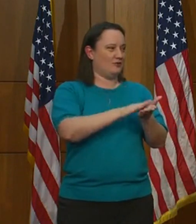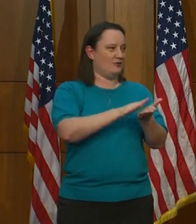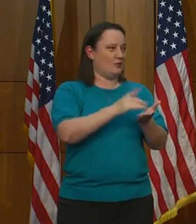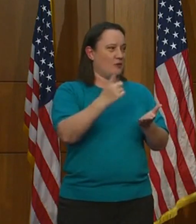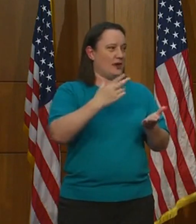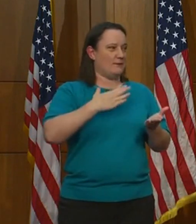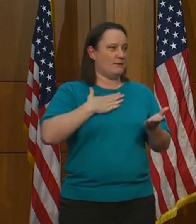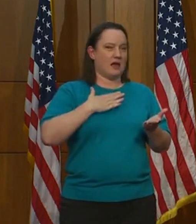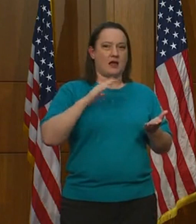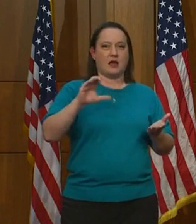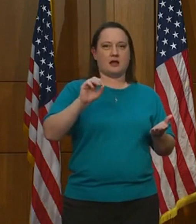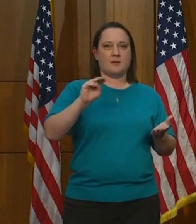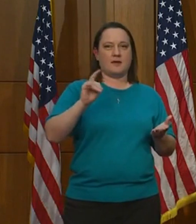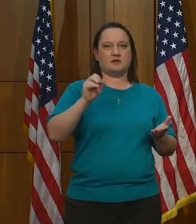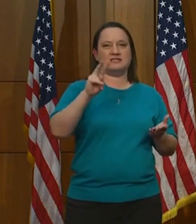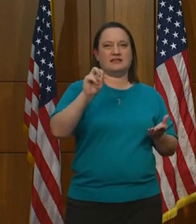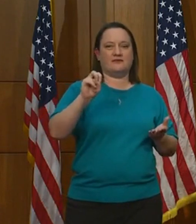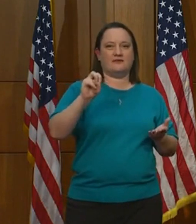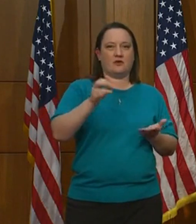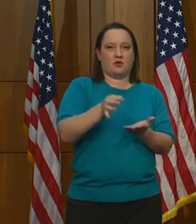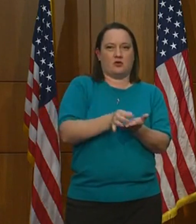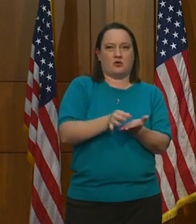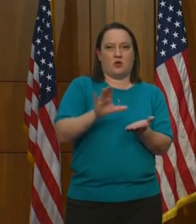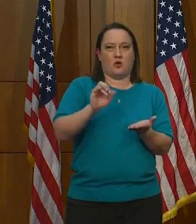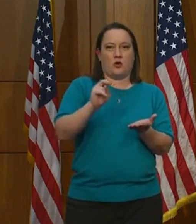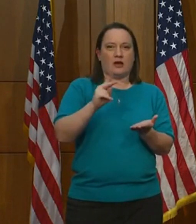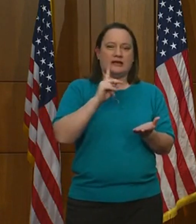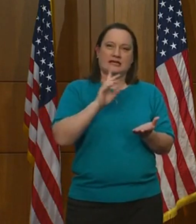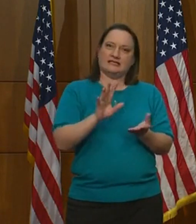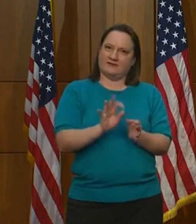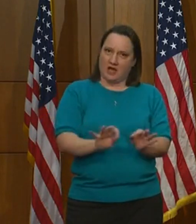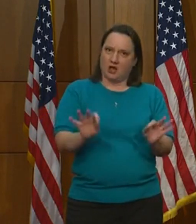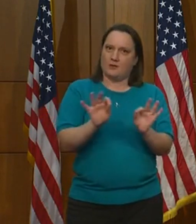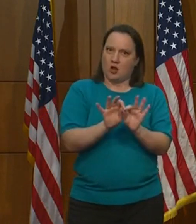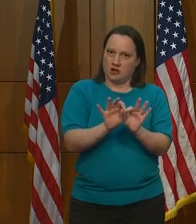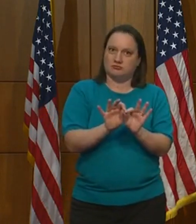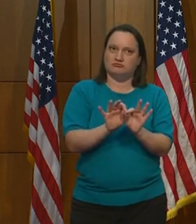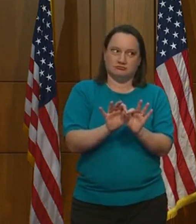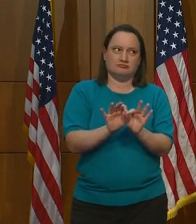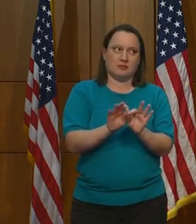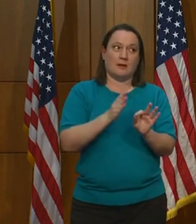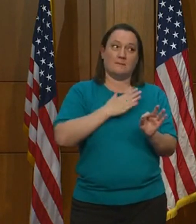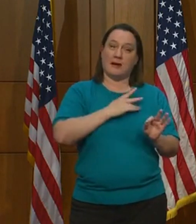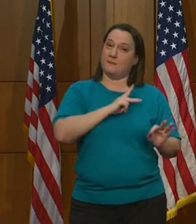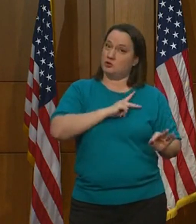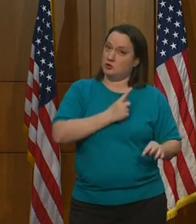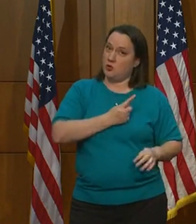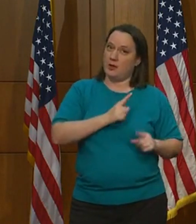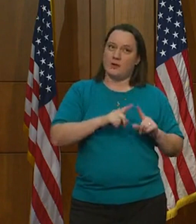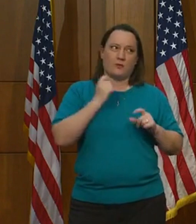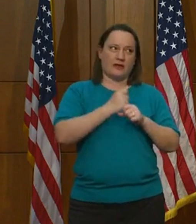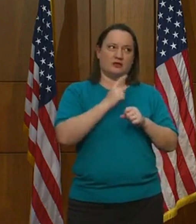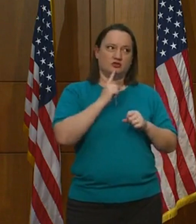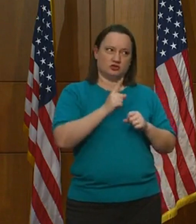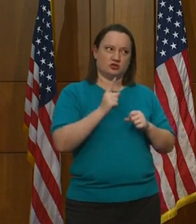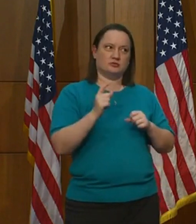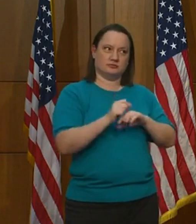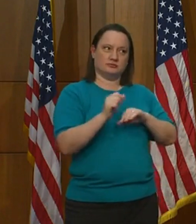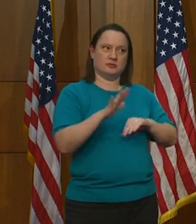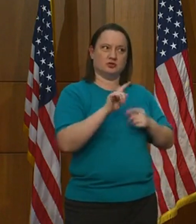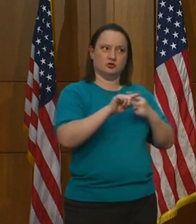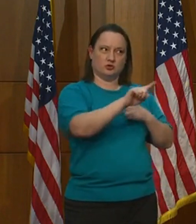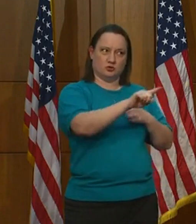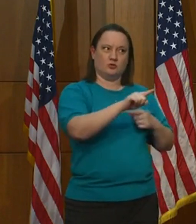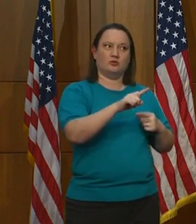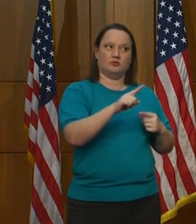one of my commemorative coins. It's very, very valuable. And this is my personal one, but we will make sure that that's delivered to you